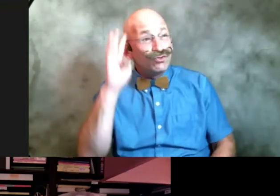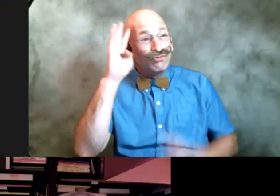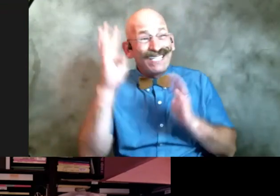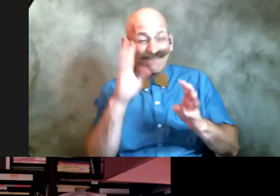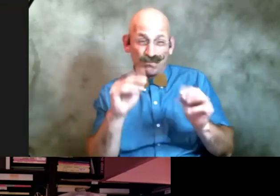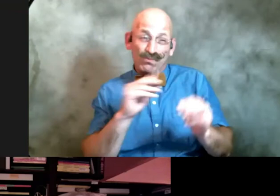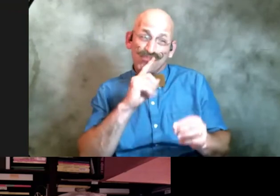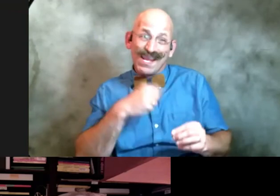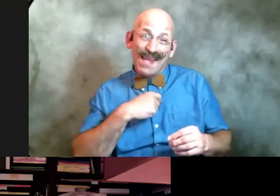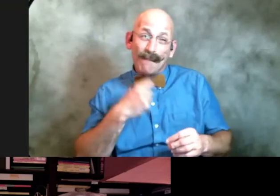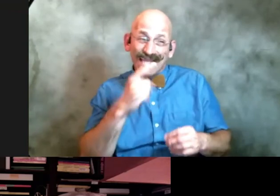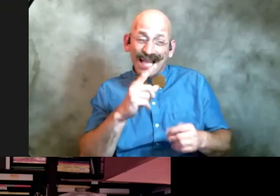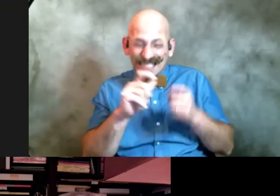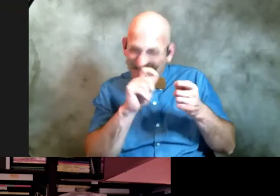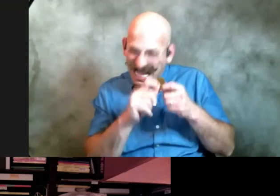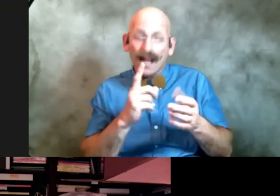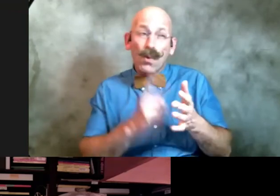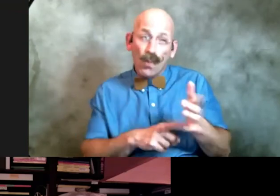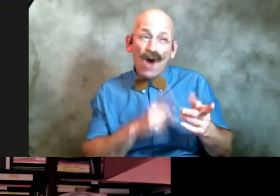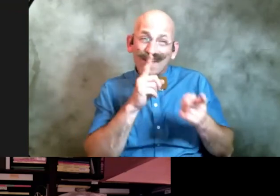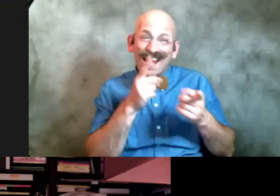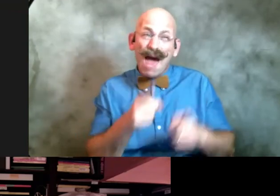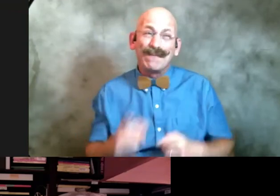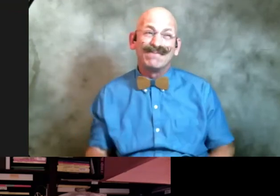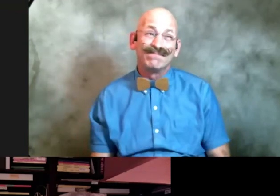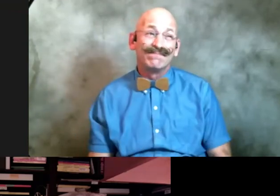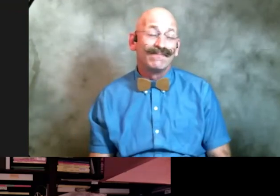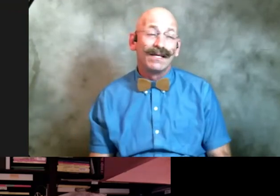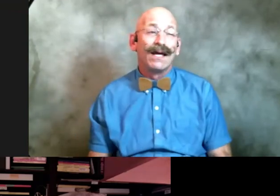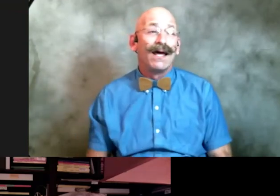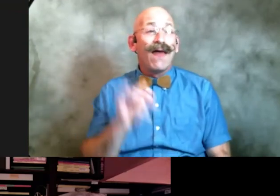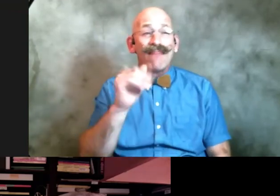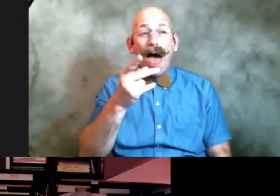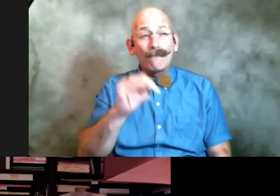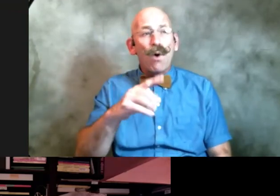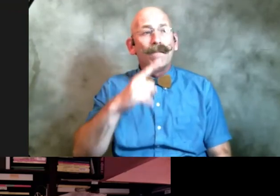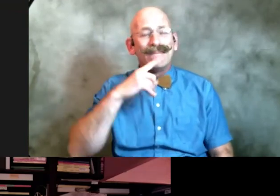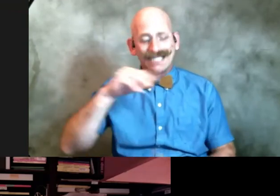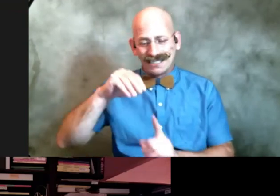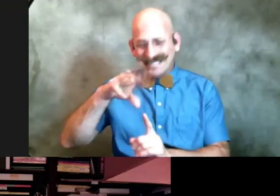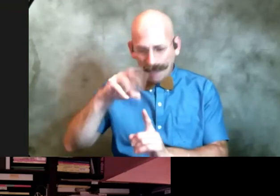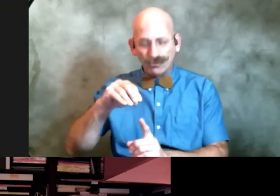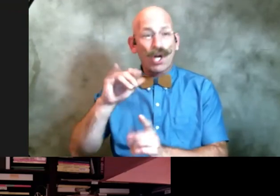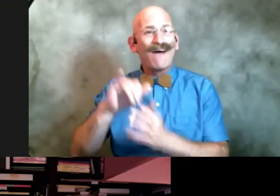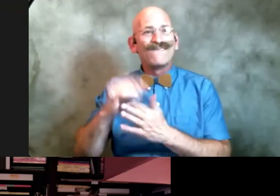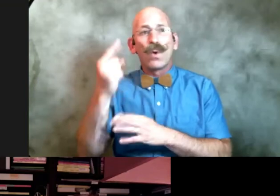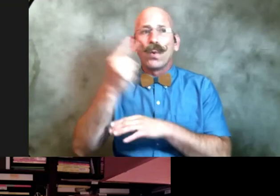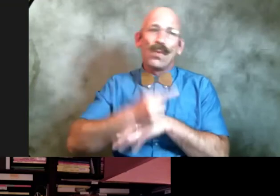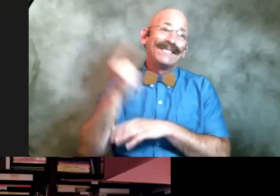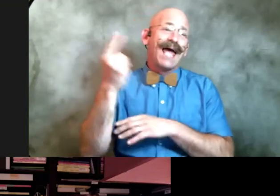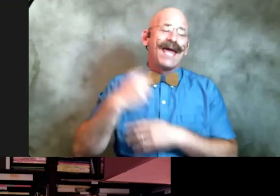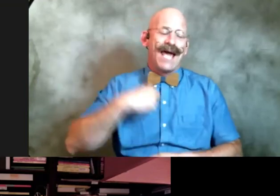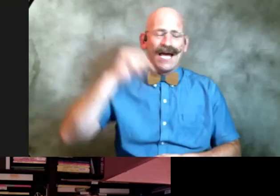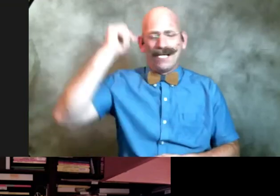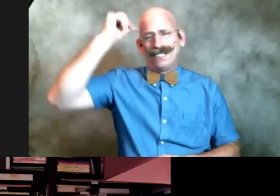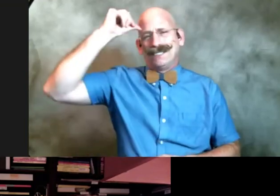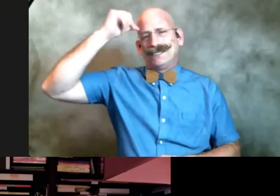um it's a snapshot it's a snapshot of a day that i really remember